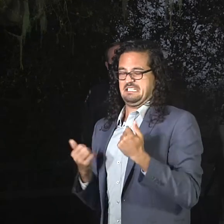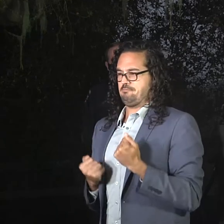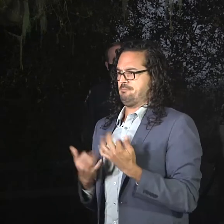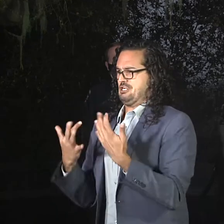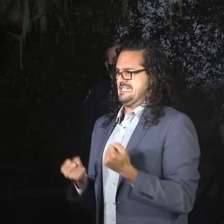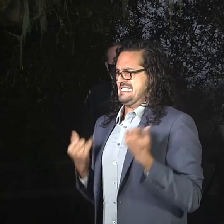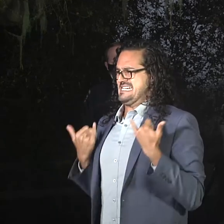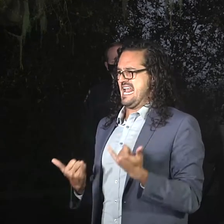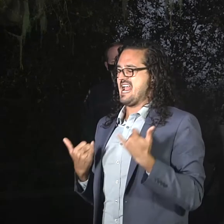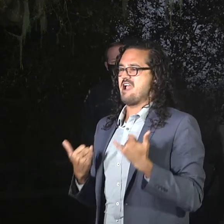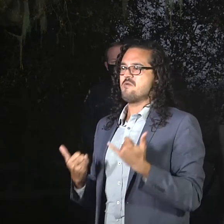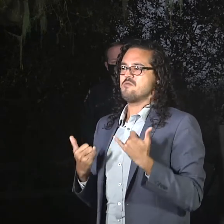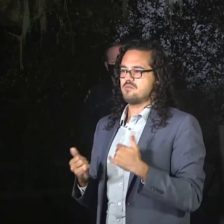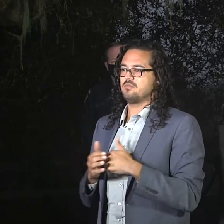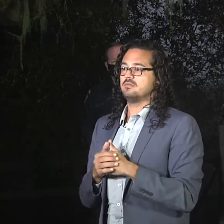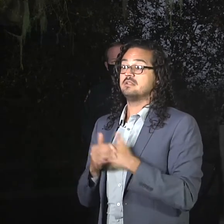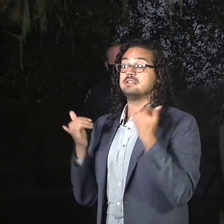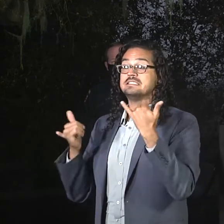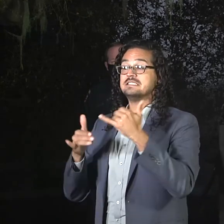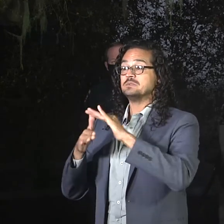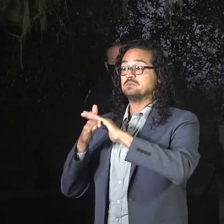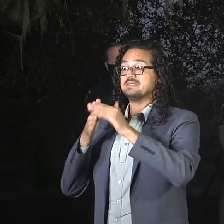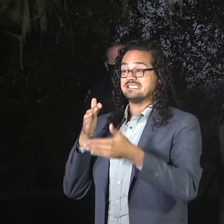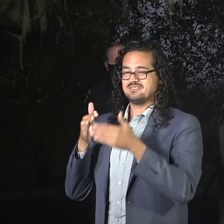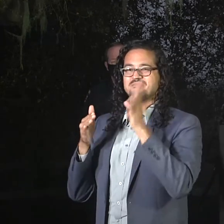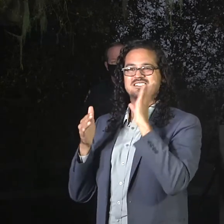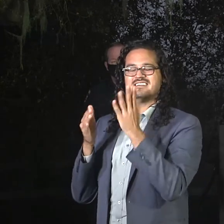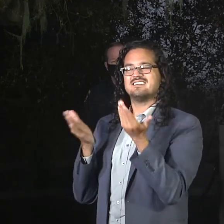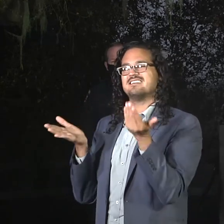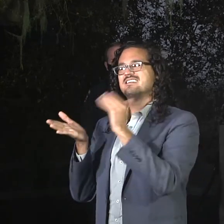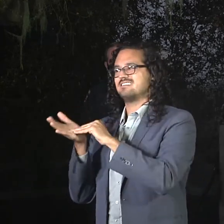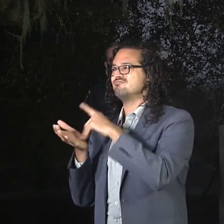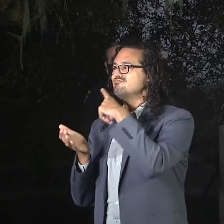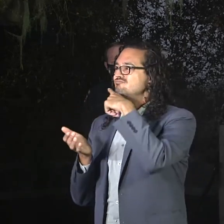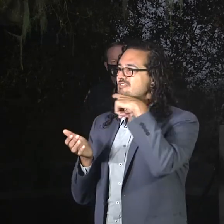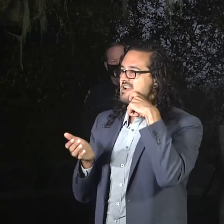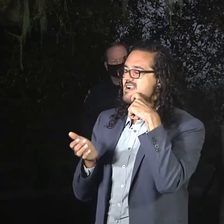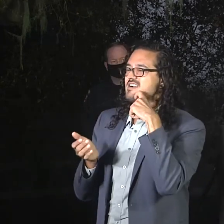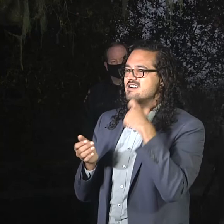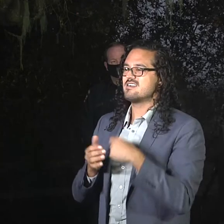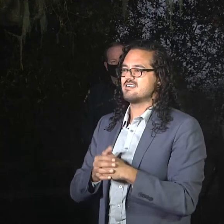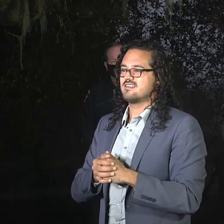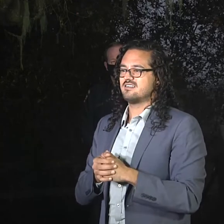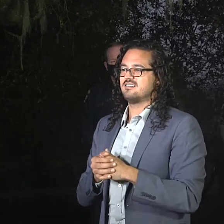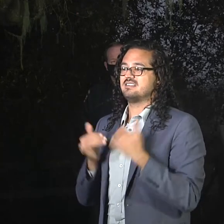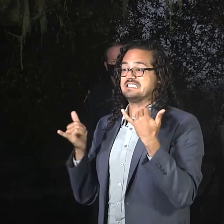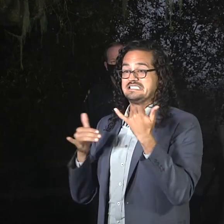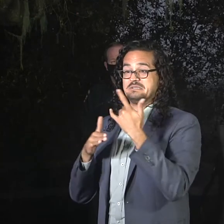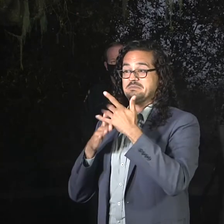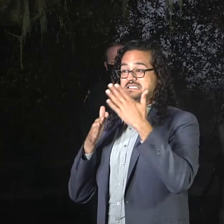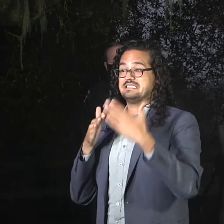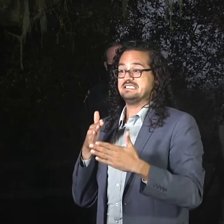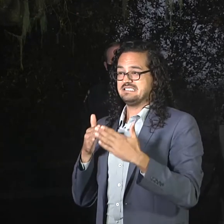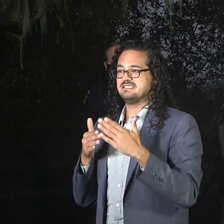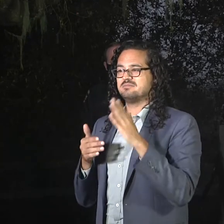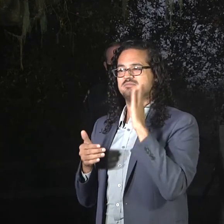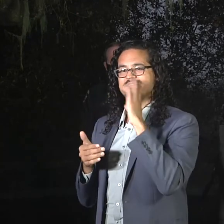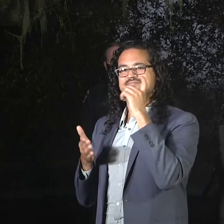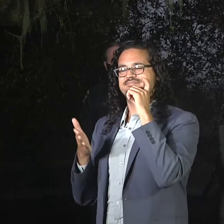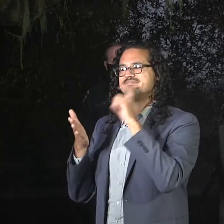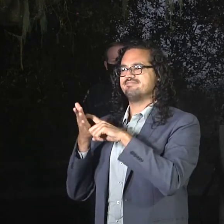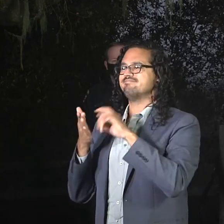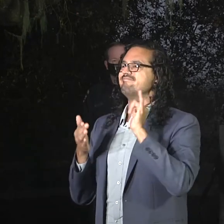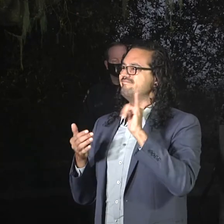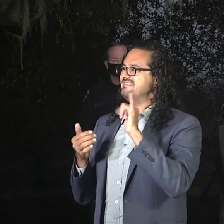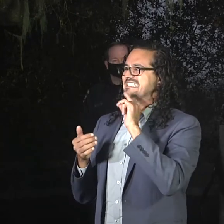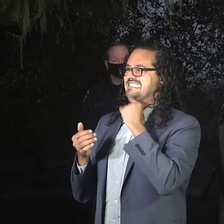any fire that is there, we'll see a slight bit of intensity of the fire, but nothing that we've seen over the past week, by any means. Can you talk about the